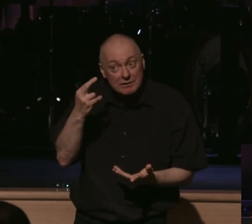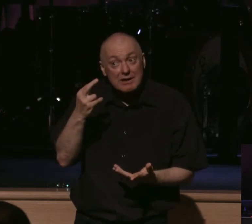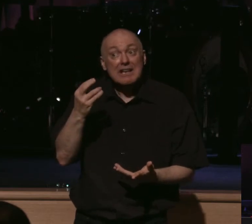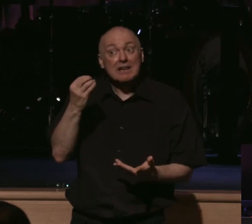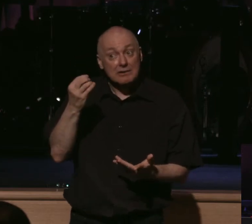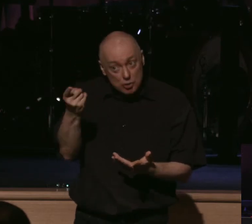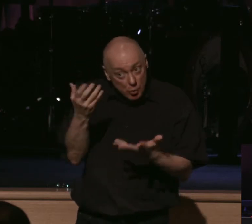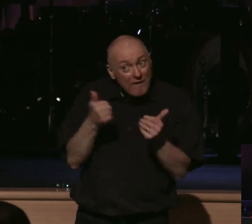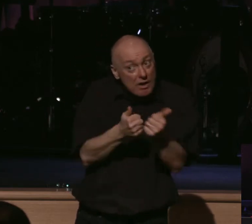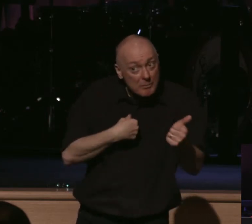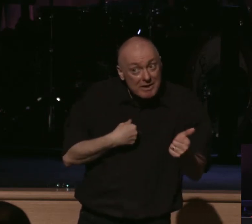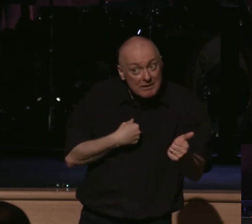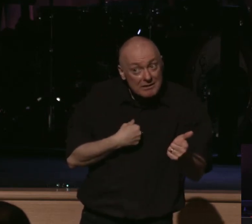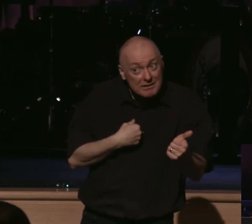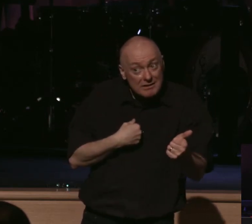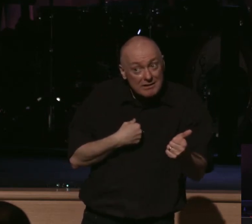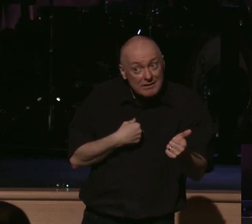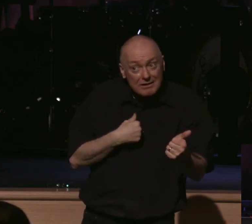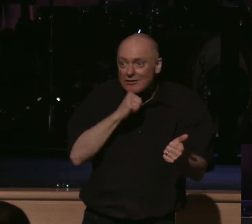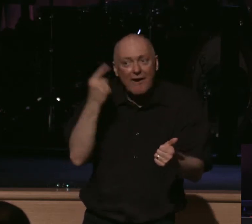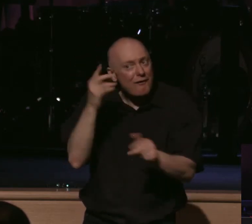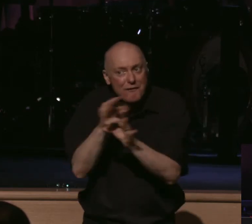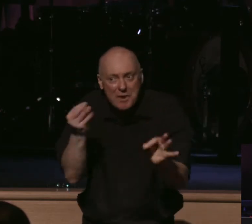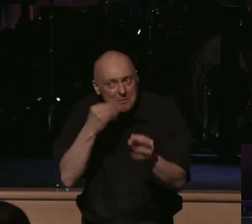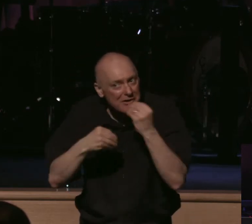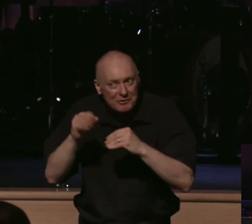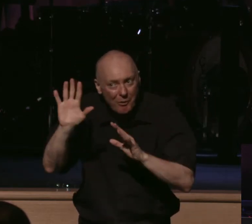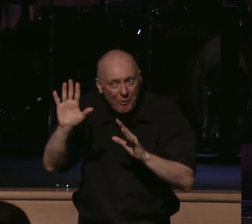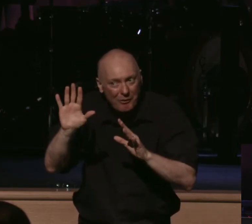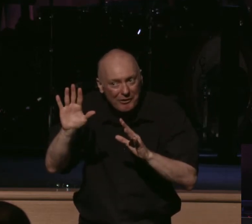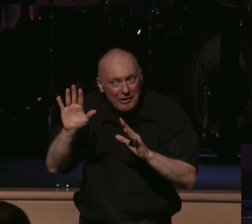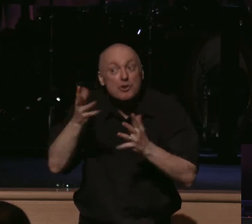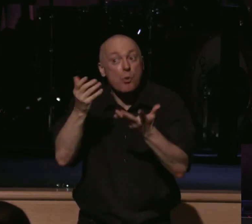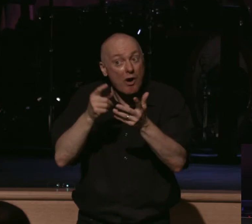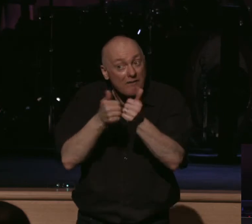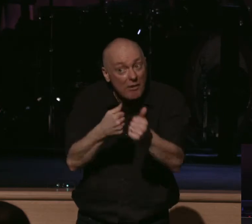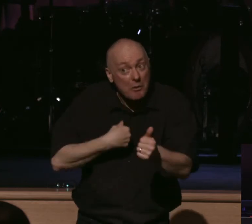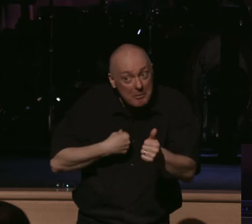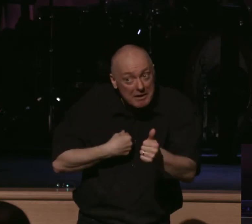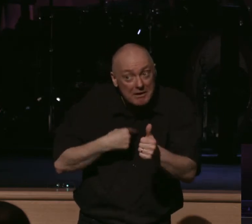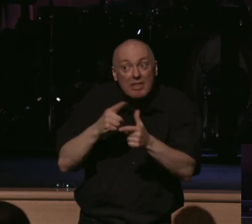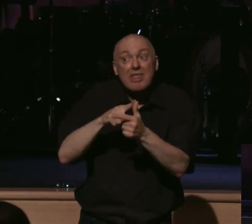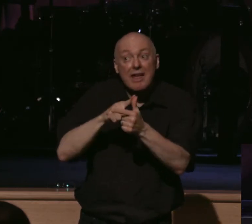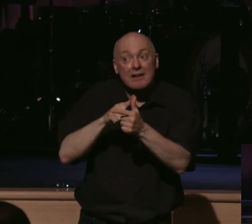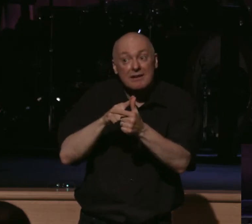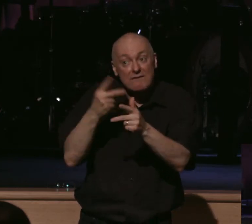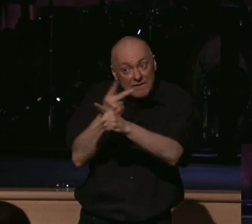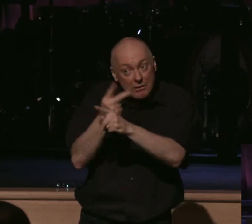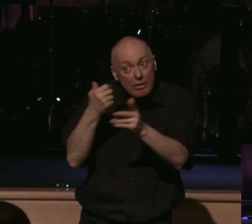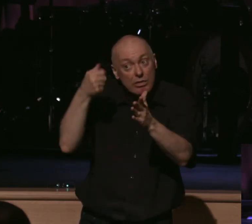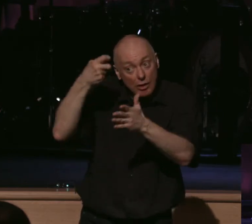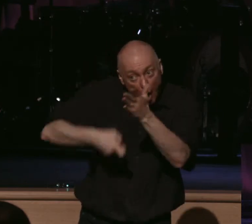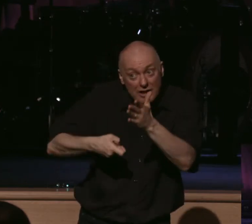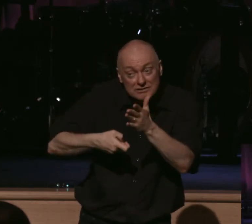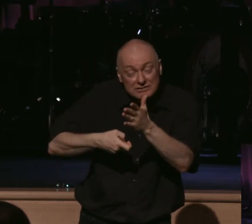You really want to follow me? You're not just here for a free meal? You really want to follow me? Count the cost. He's like, count the cost.